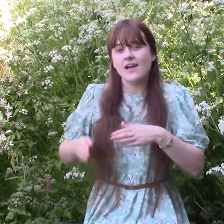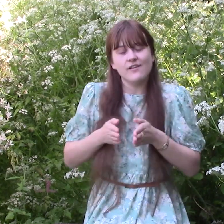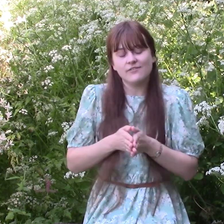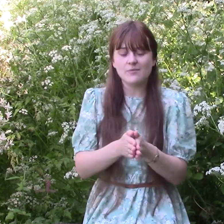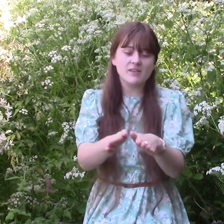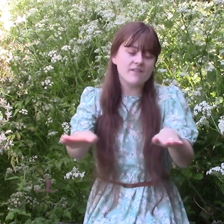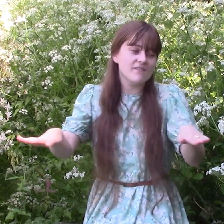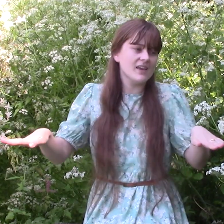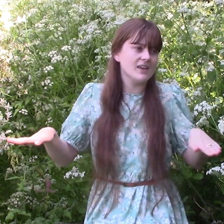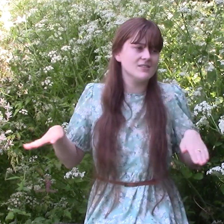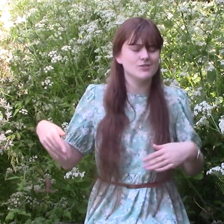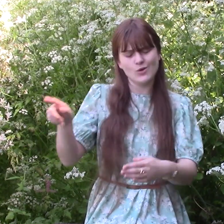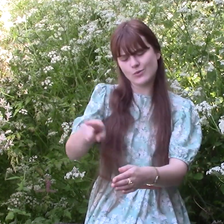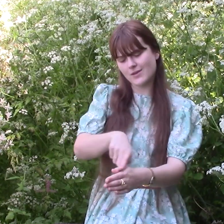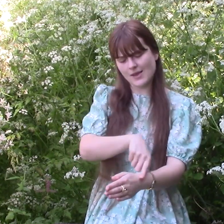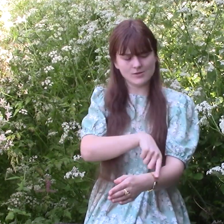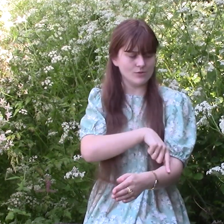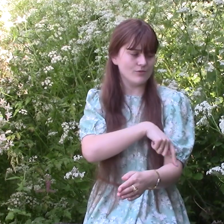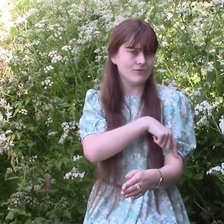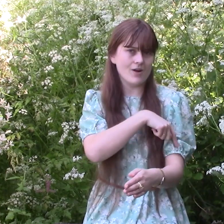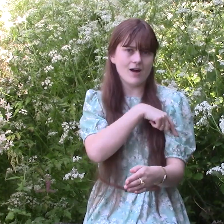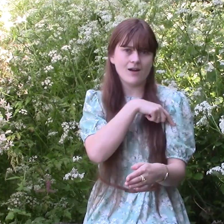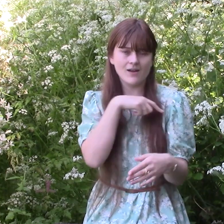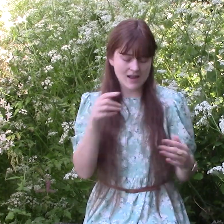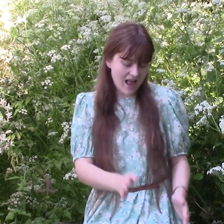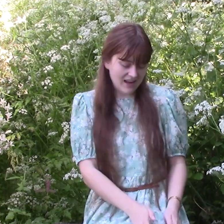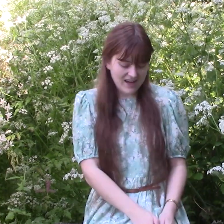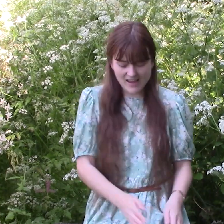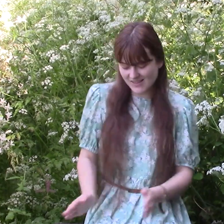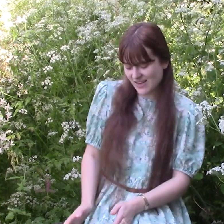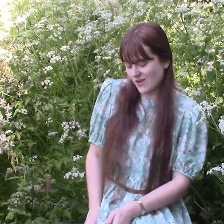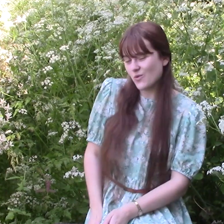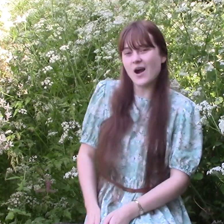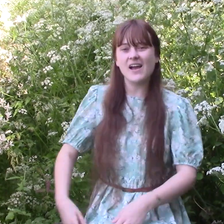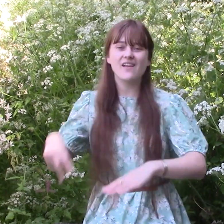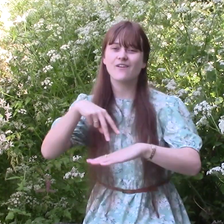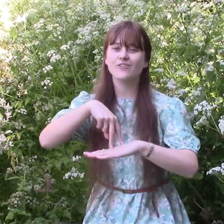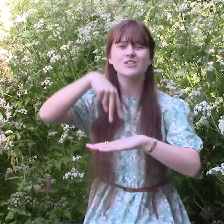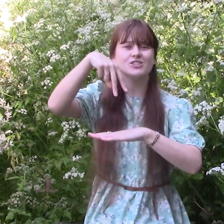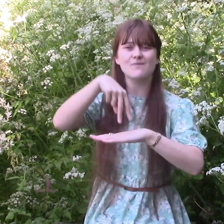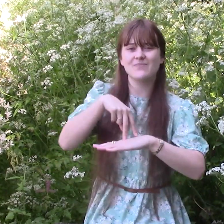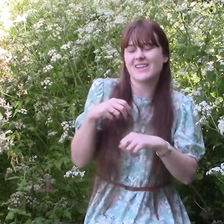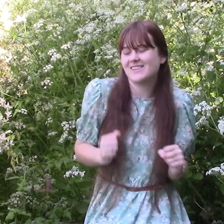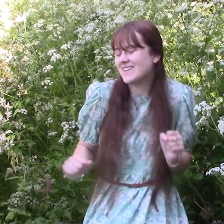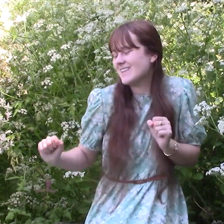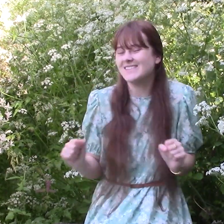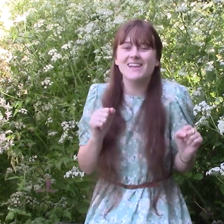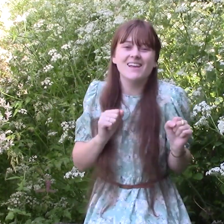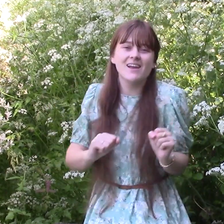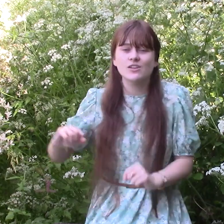Flippin' your fins, you don't get too far Legs are required for jumpin', dancin',